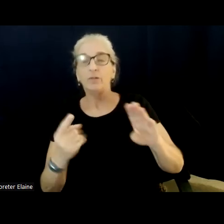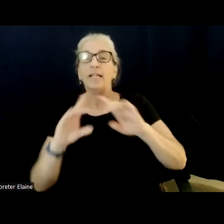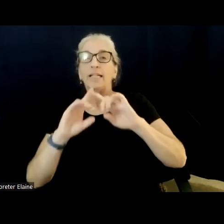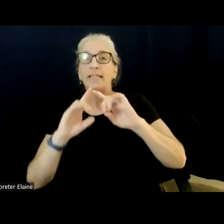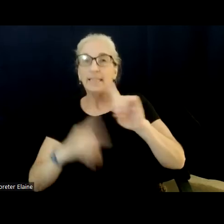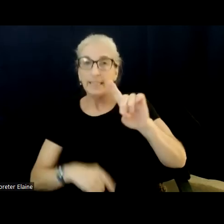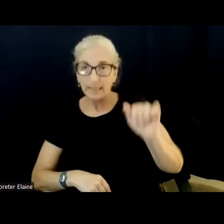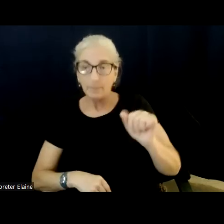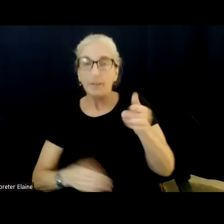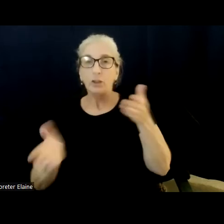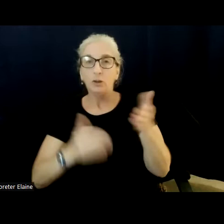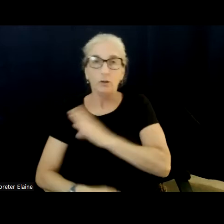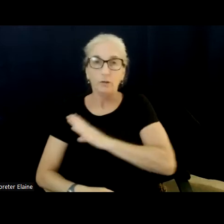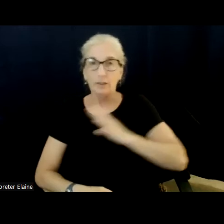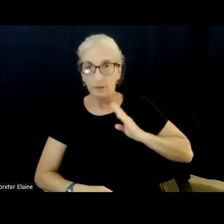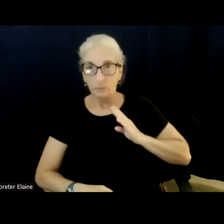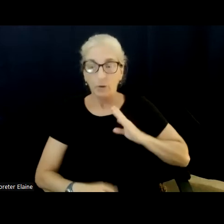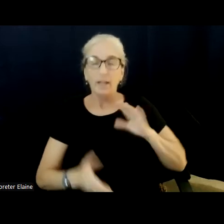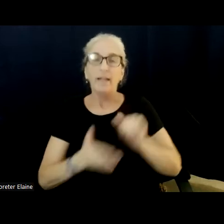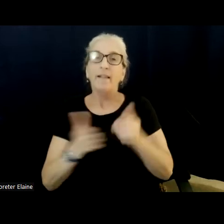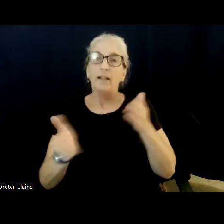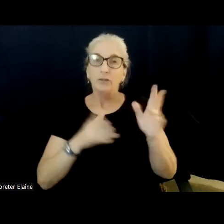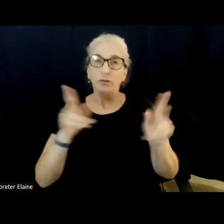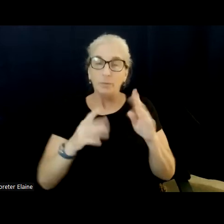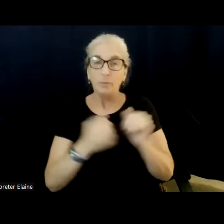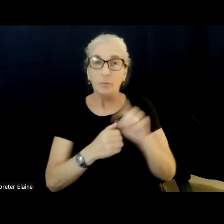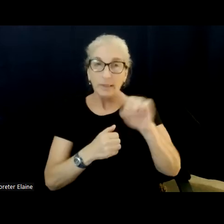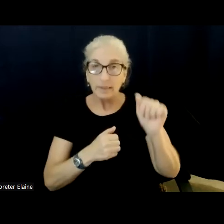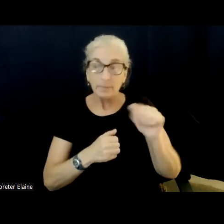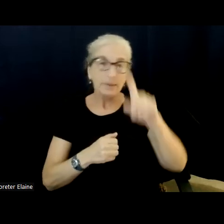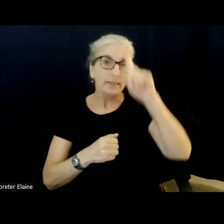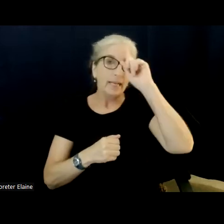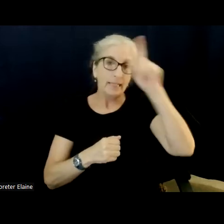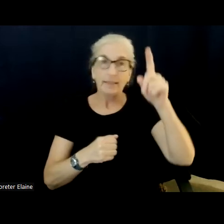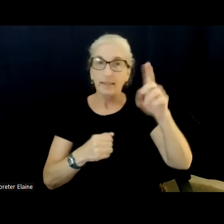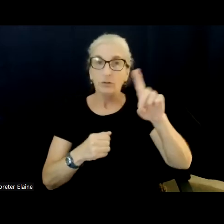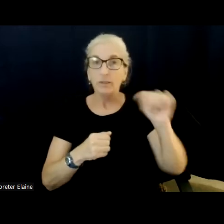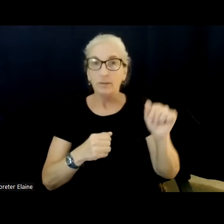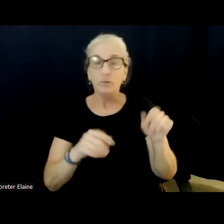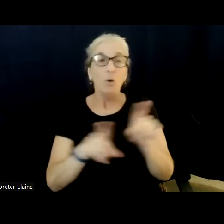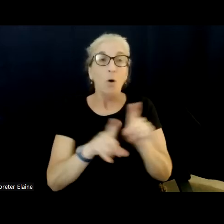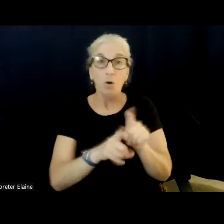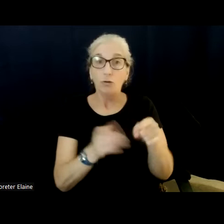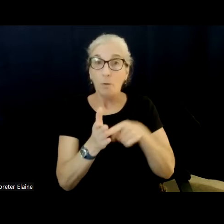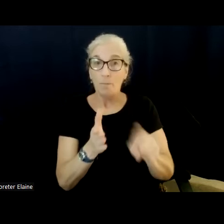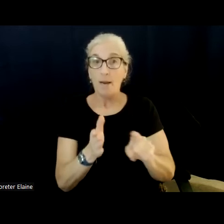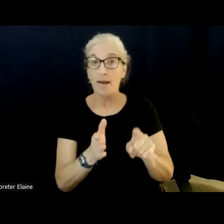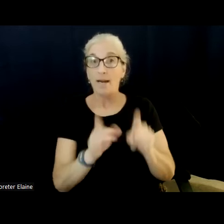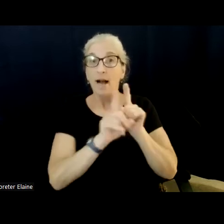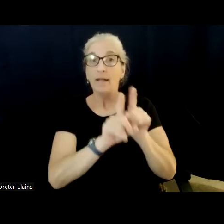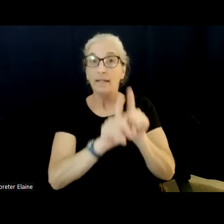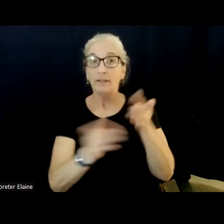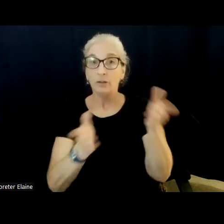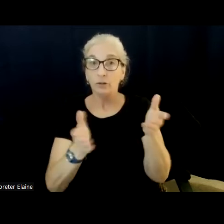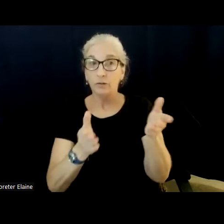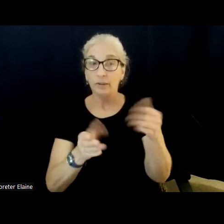with physical and sensory disabilities and intellectual disabilities. And then the creation of paid attendance services. In Congress, the first bill I ever